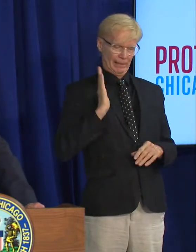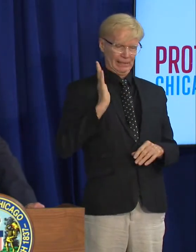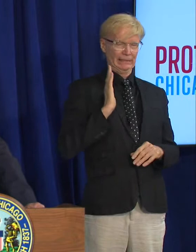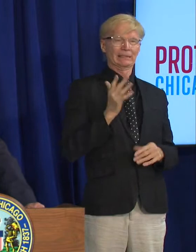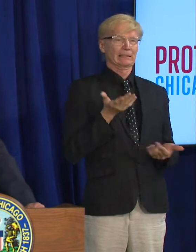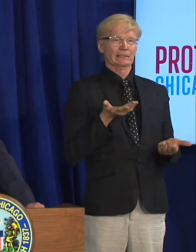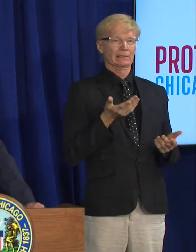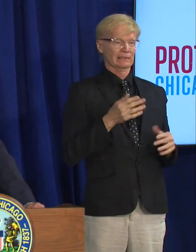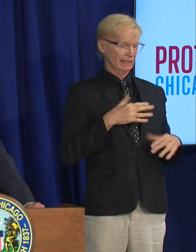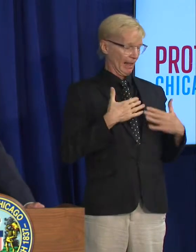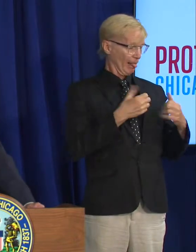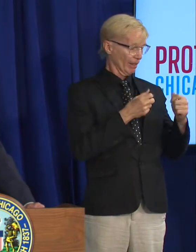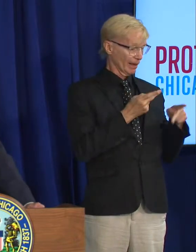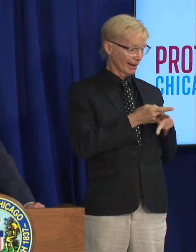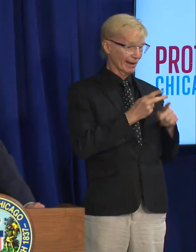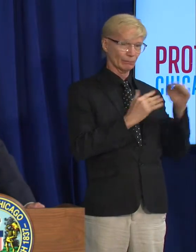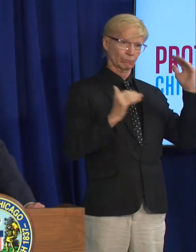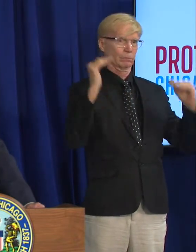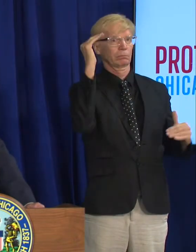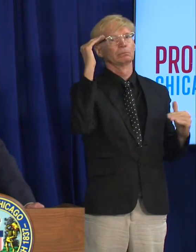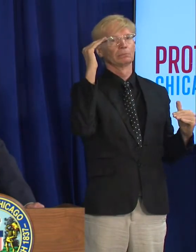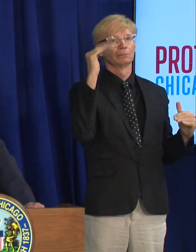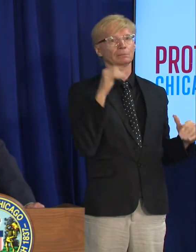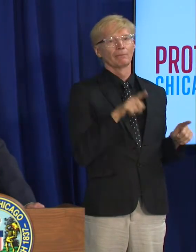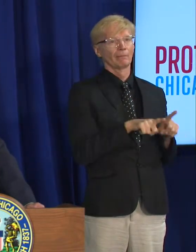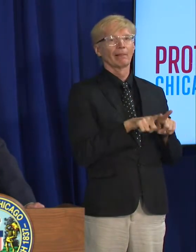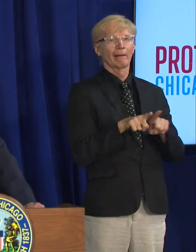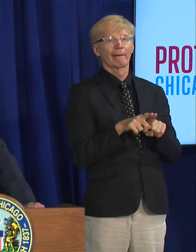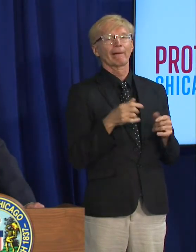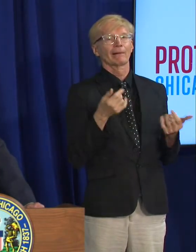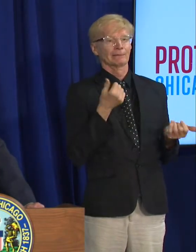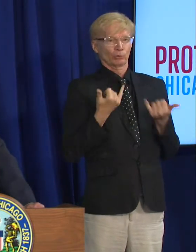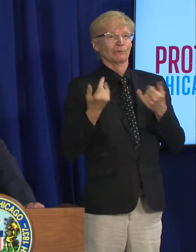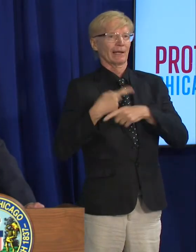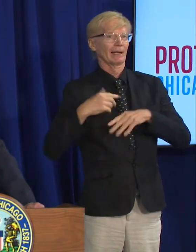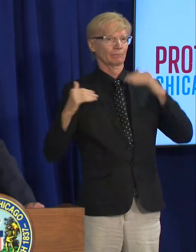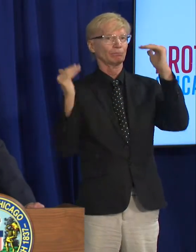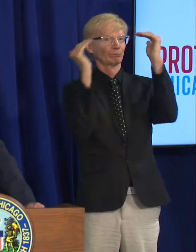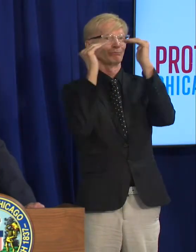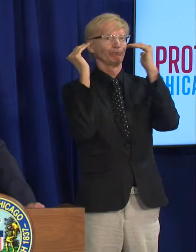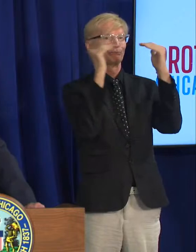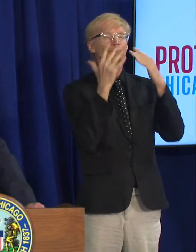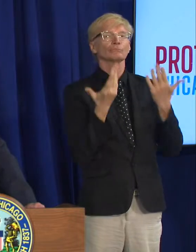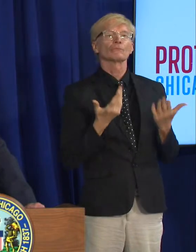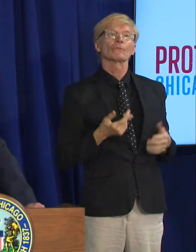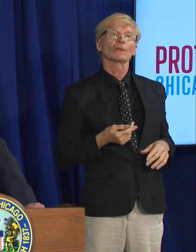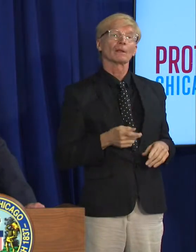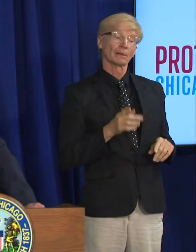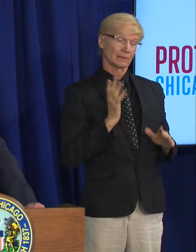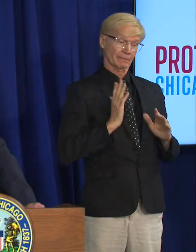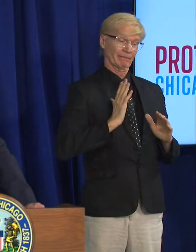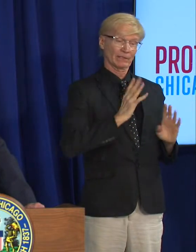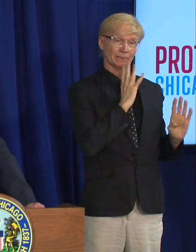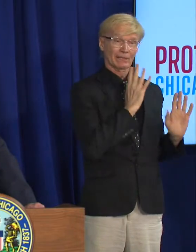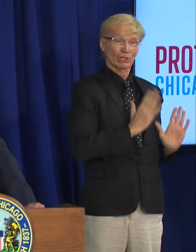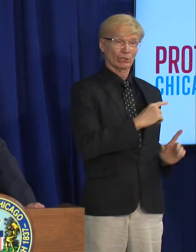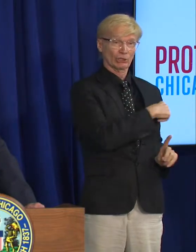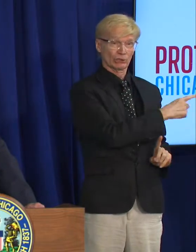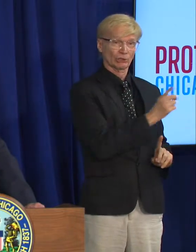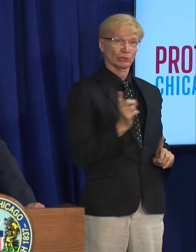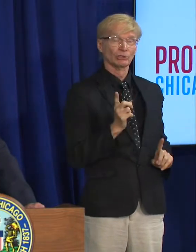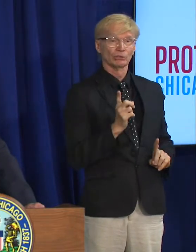the health care infrastructure that we have today both public and private so what has been said by our previous speakers is